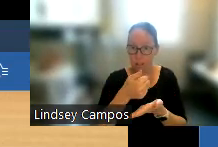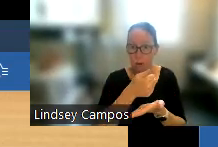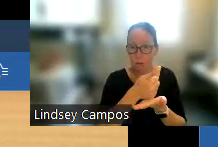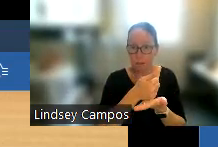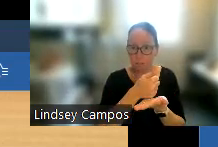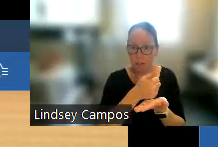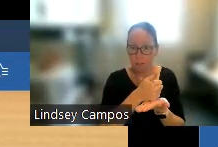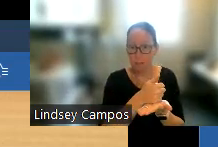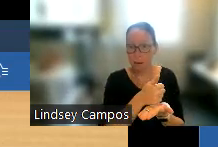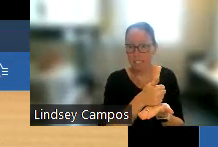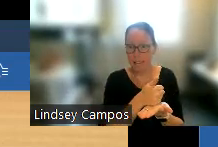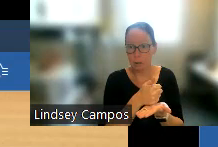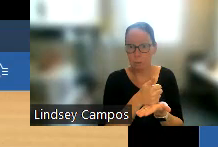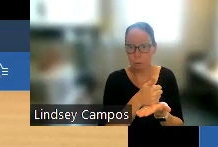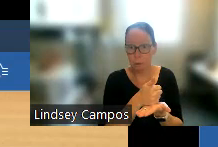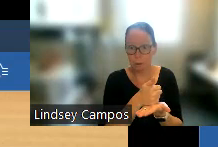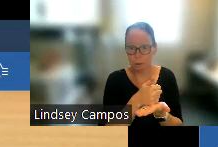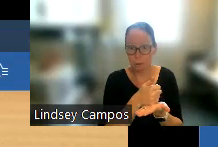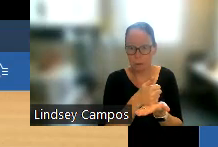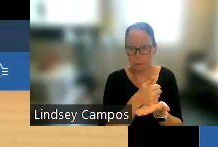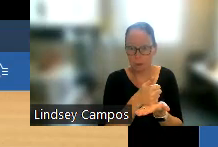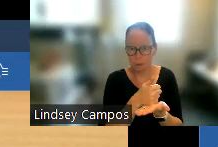Let go. We have some, we might need help.